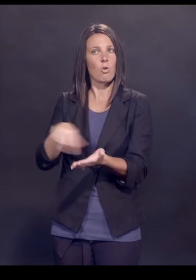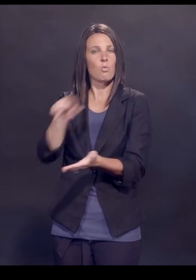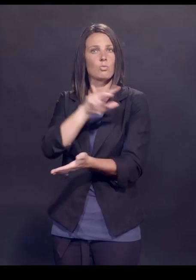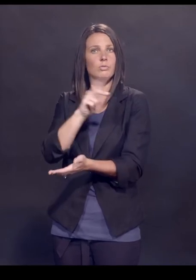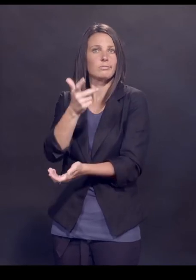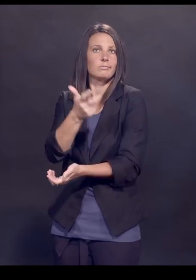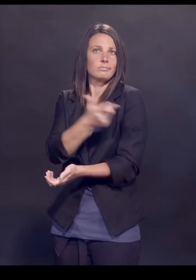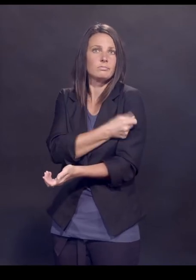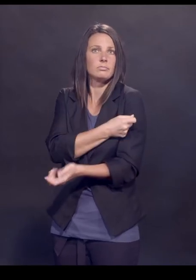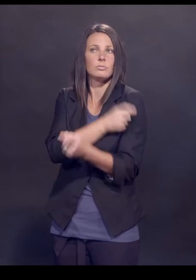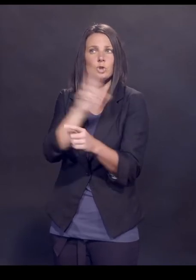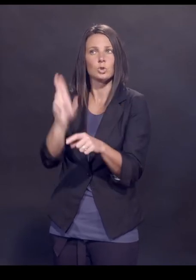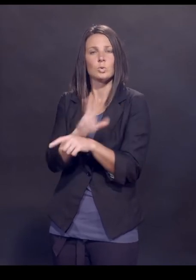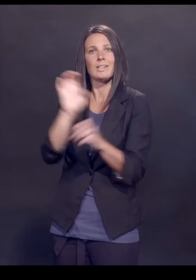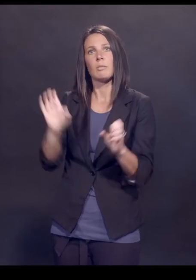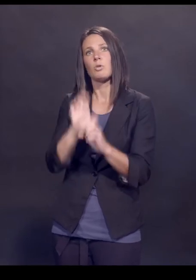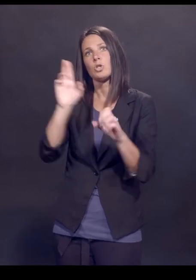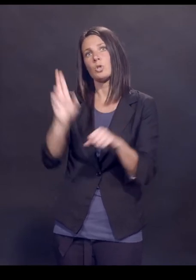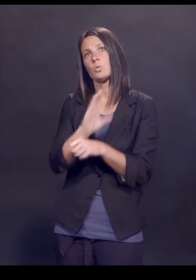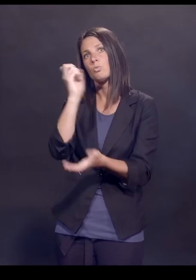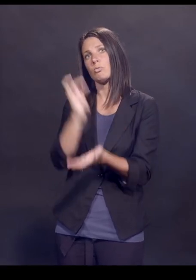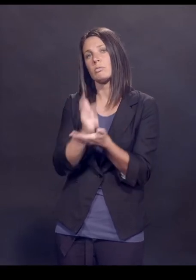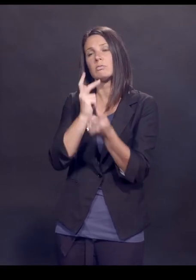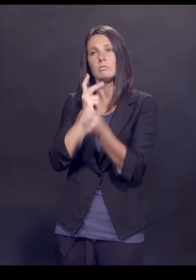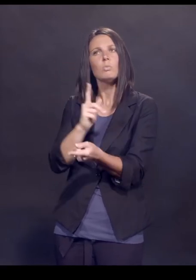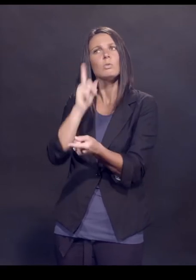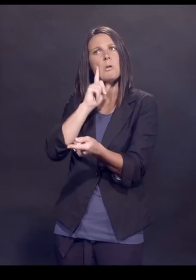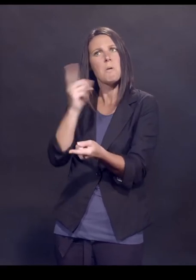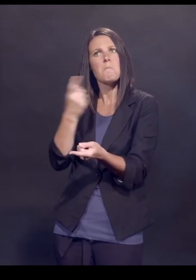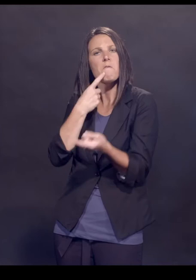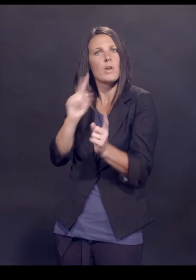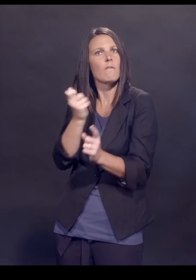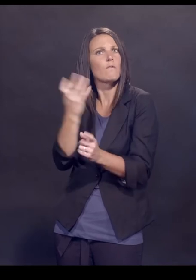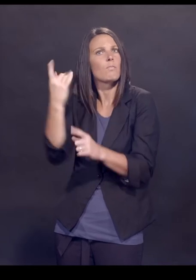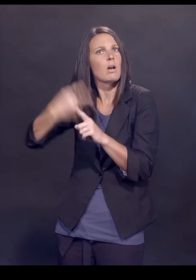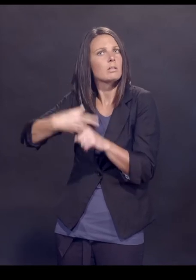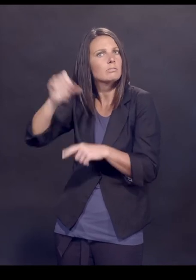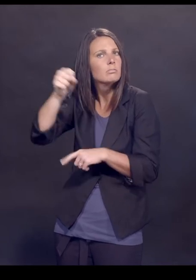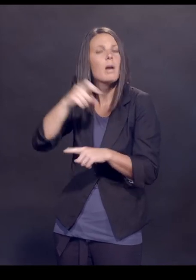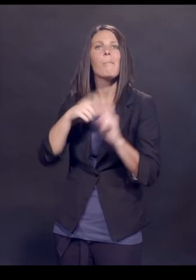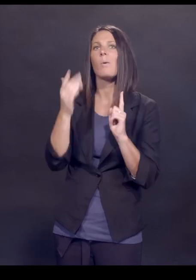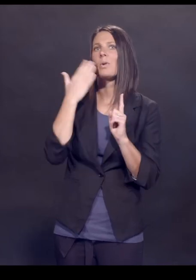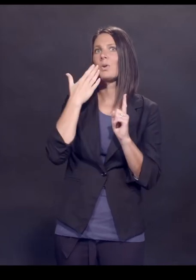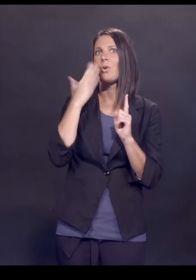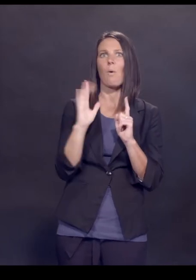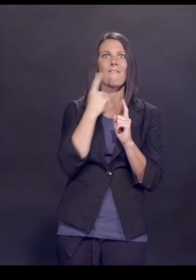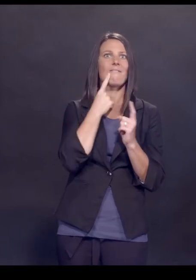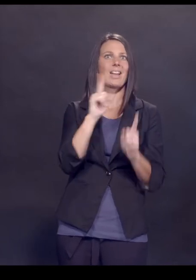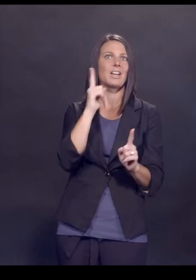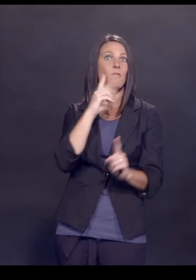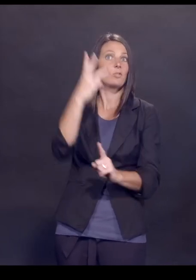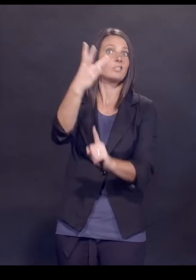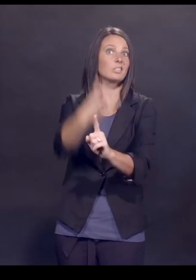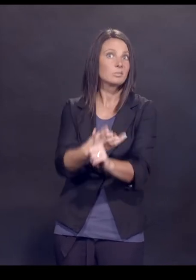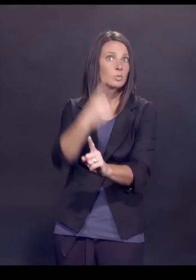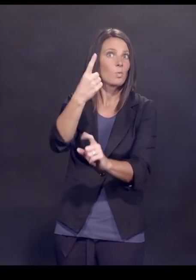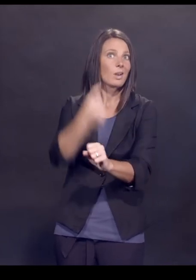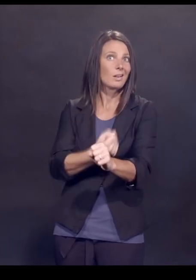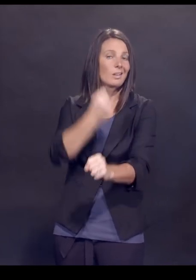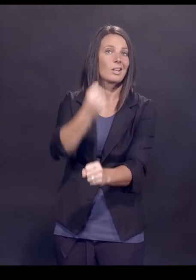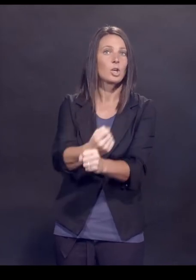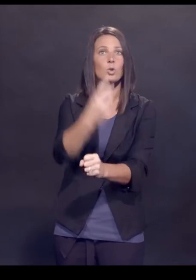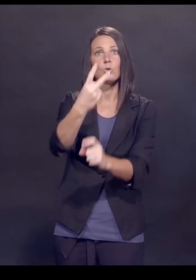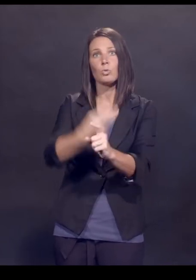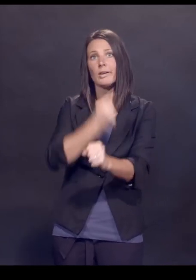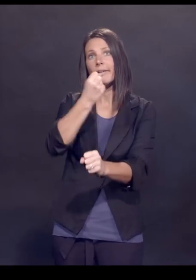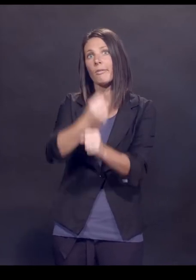through emergency use authorization, we could say that they were effective for a few months. But we didn't know that they were effective for six months, for a year, for two years,